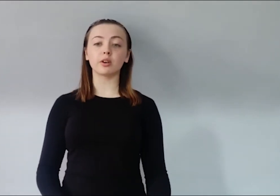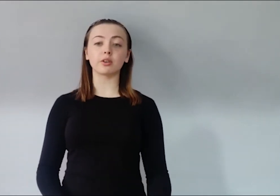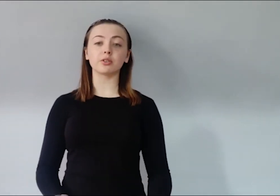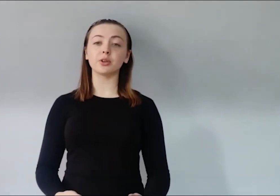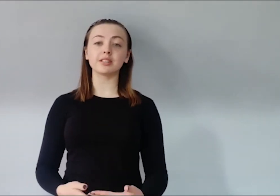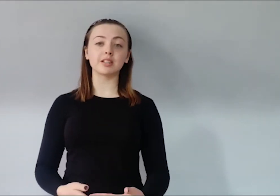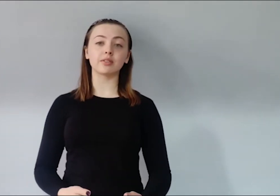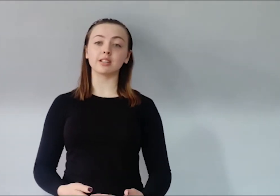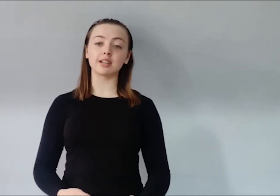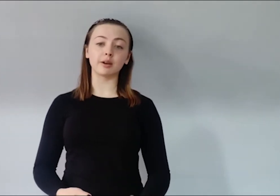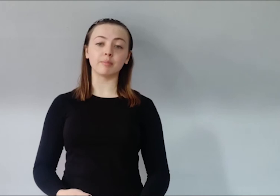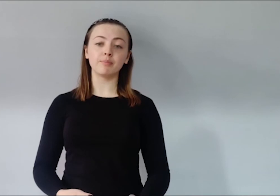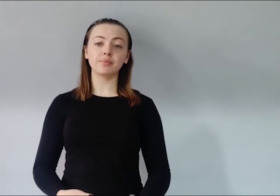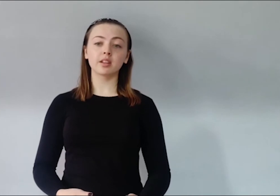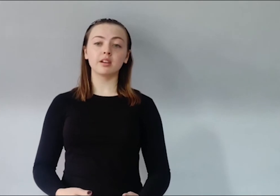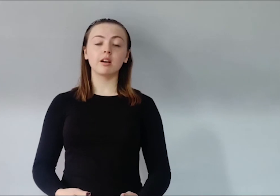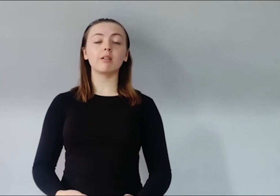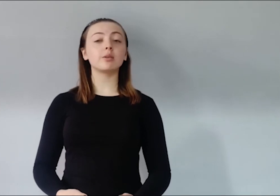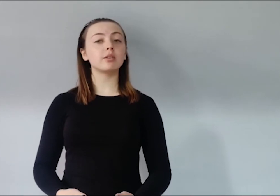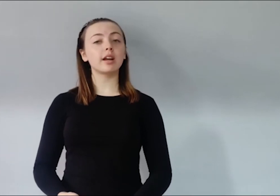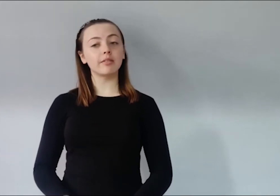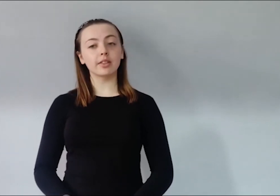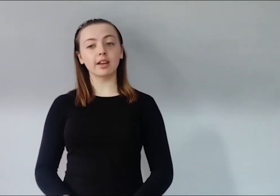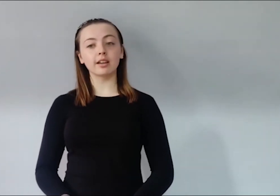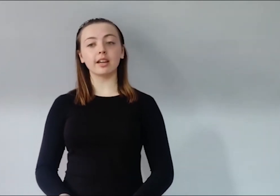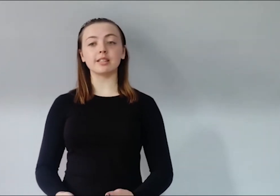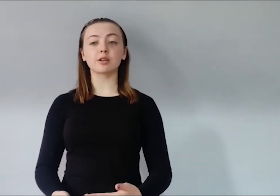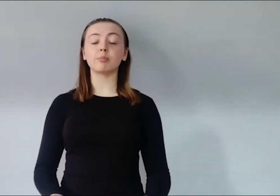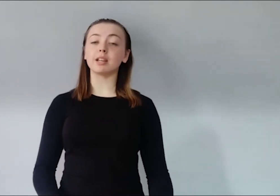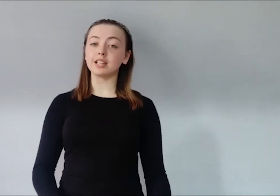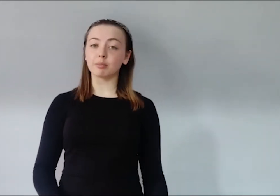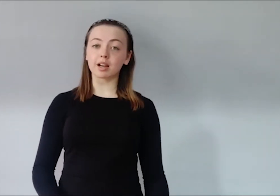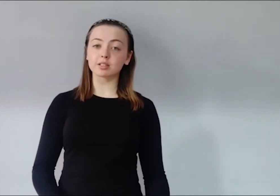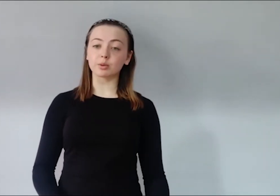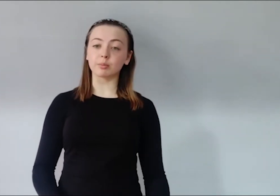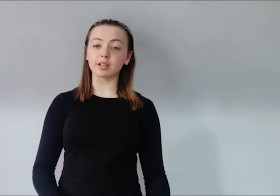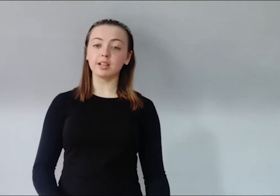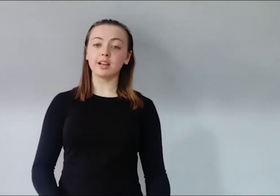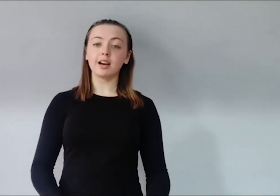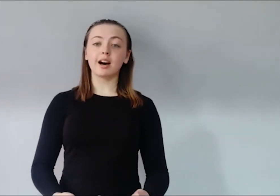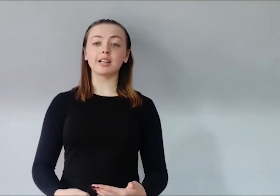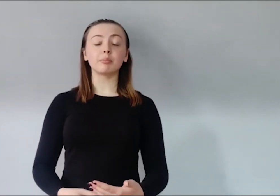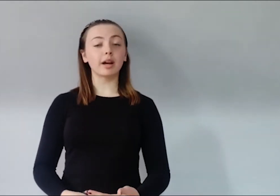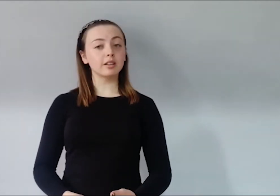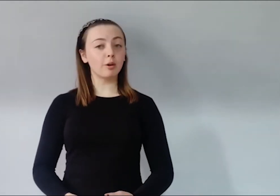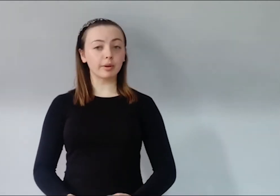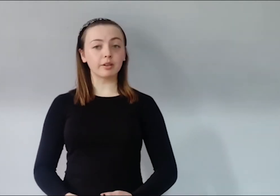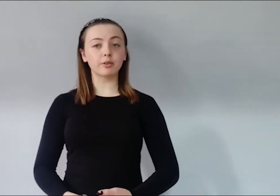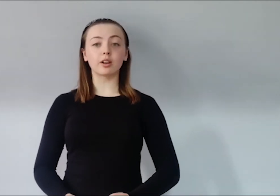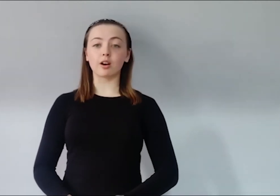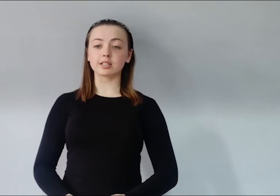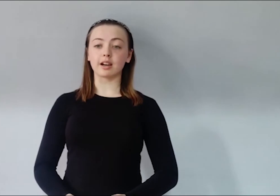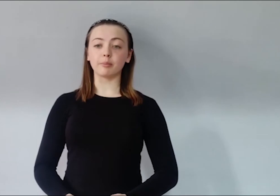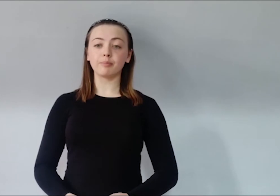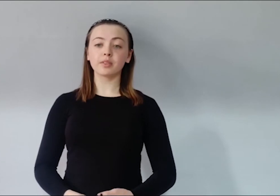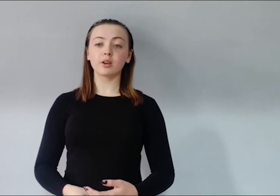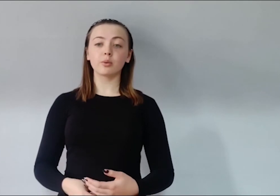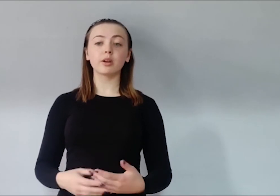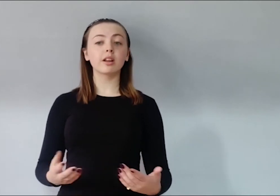another through this difficult time. Although not everything is completely back to normal and it might not be for a long time, we all